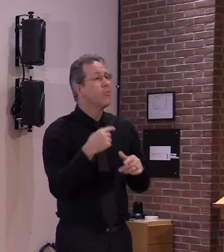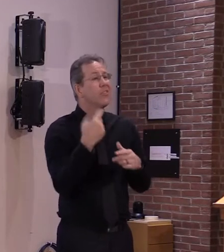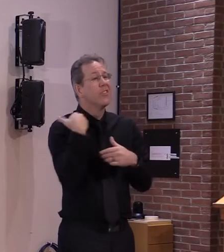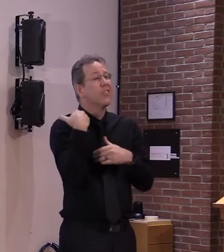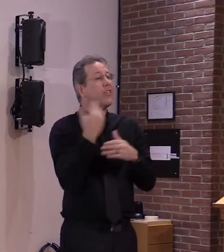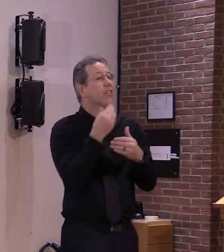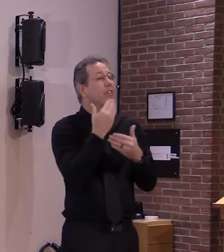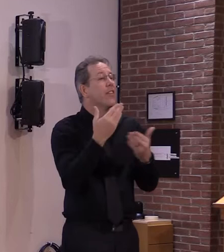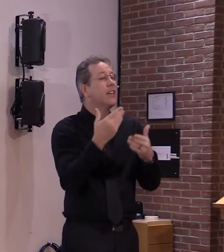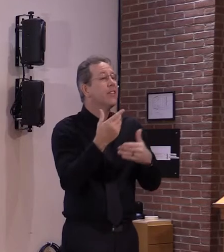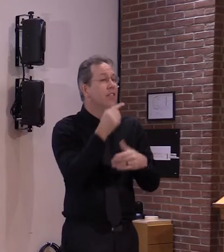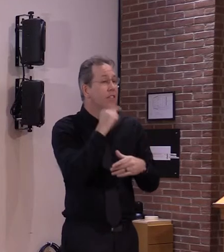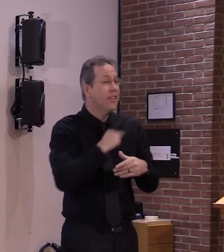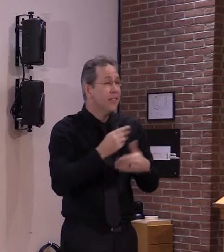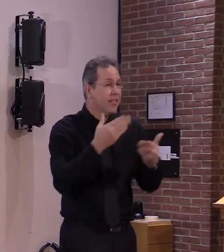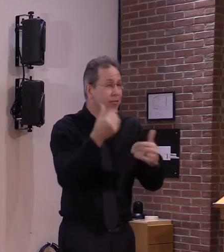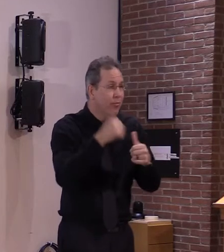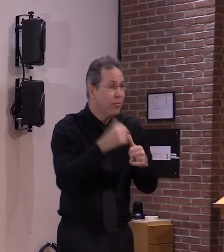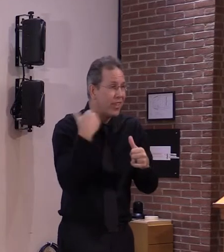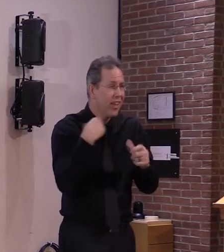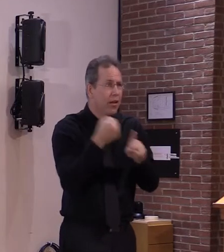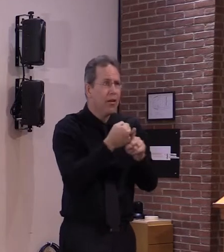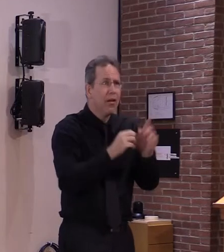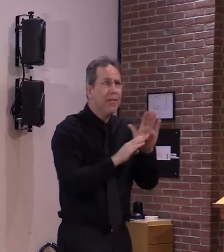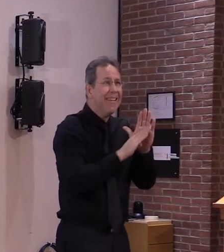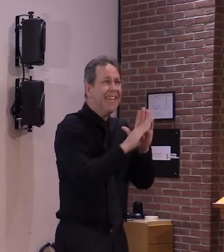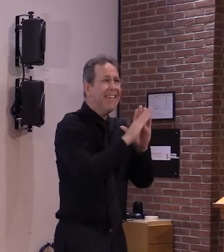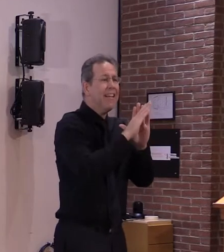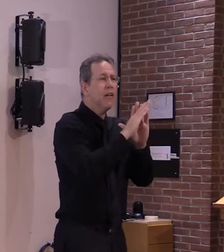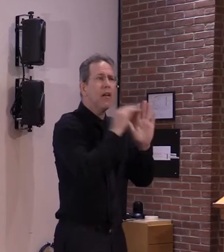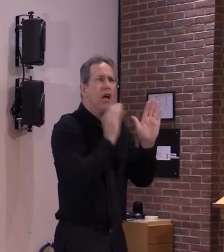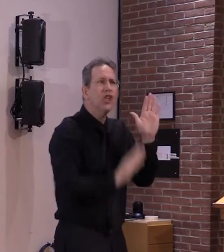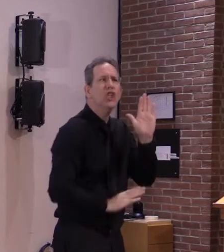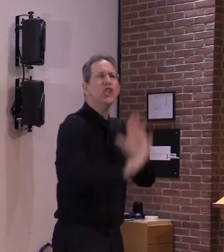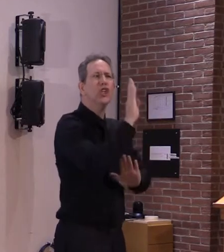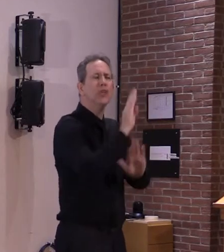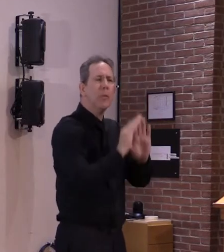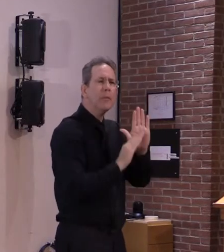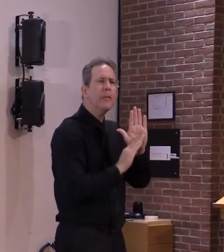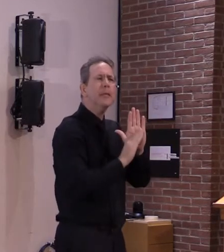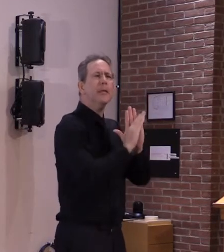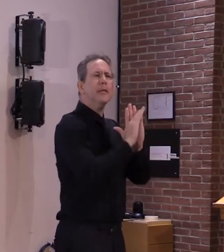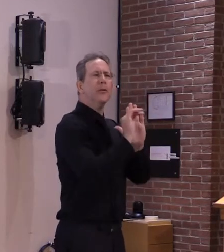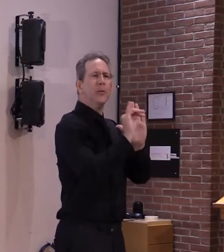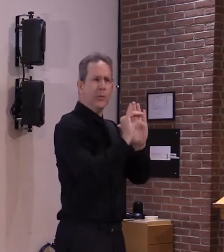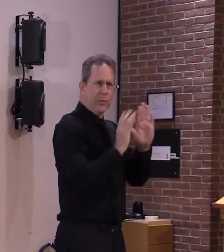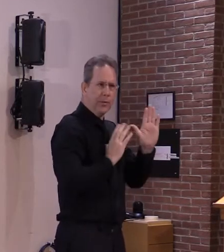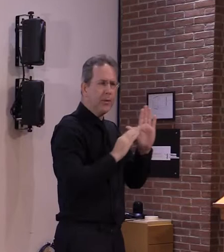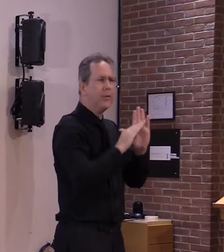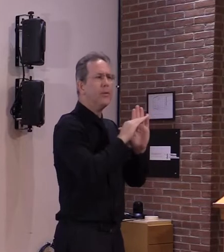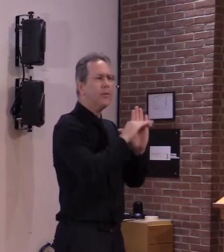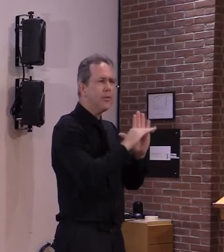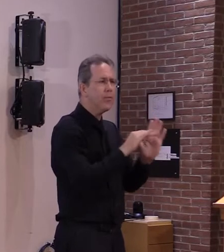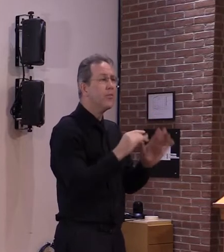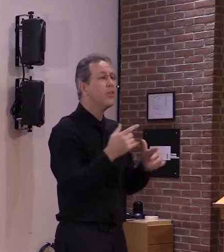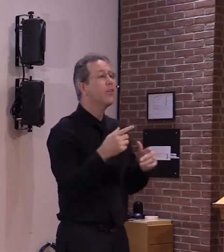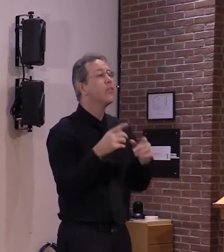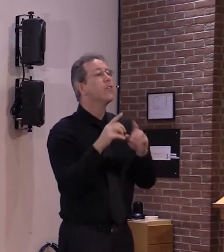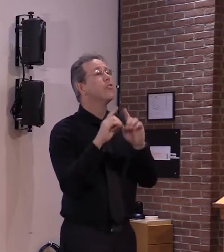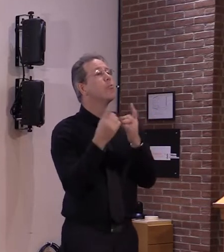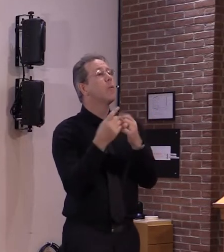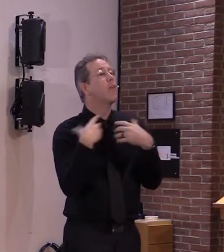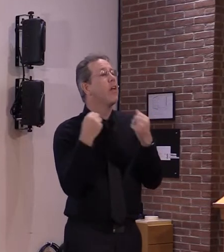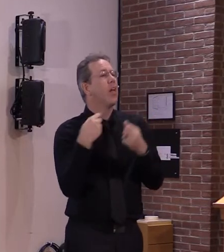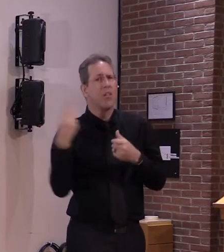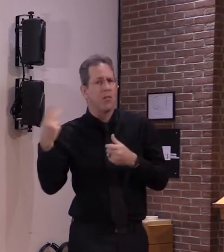our epidemiology section is currently following 225 non-outbreak situations 180